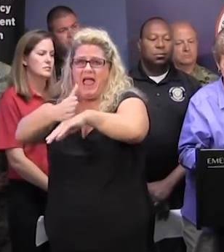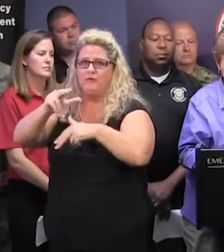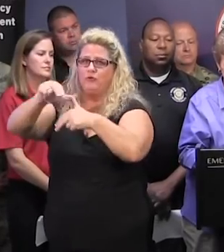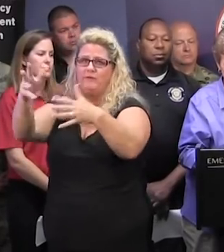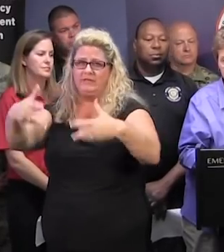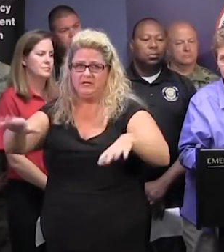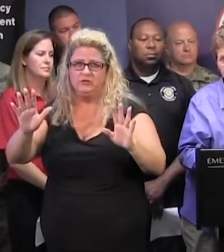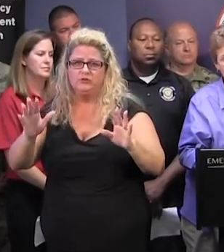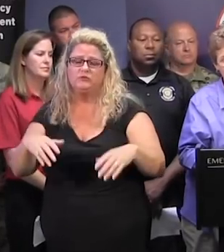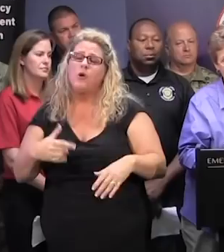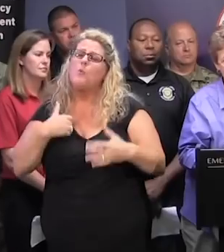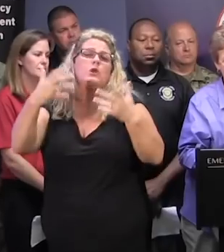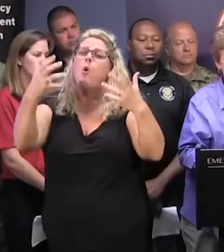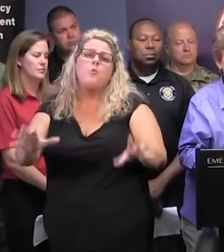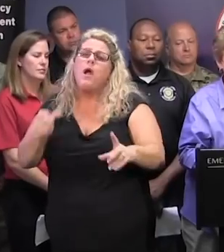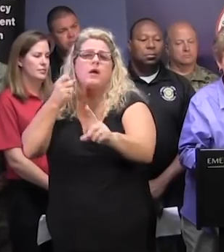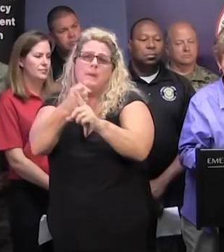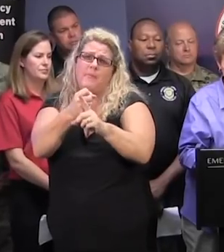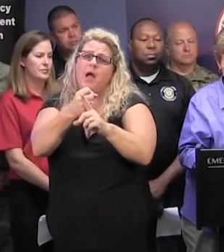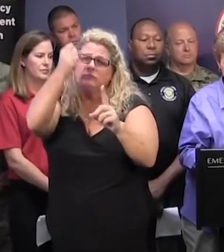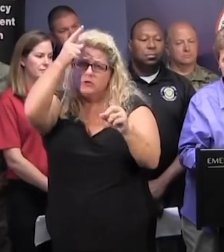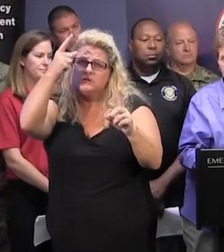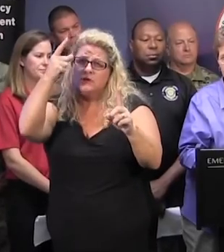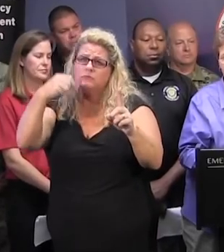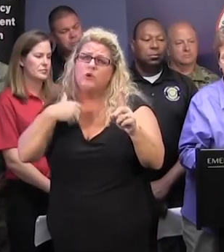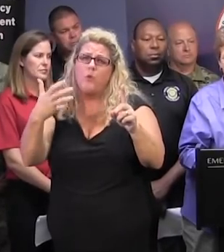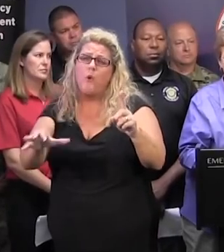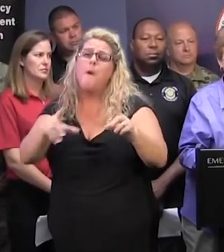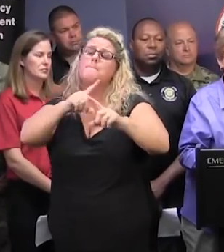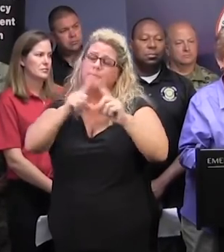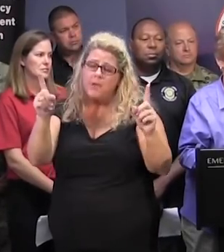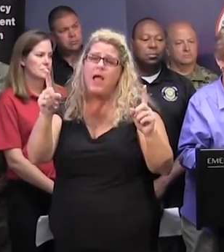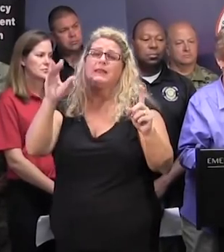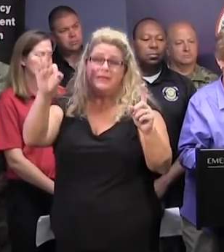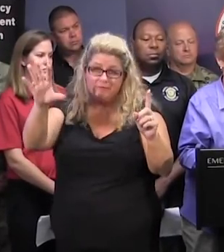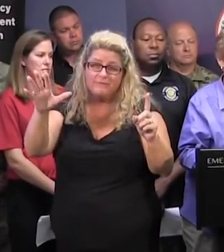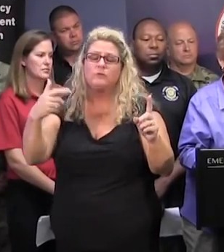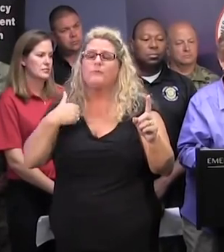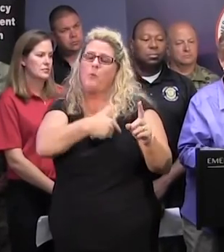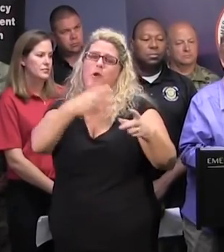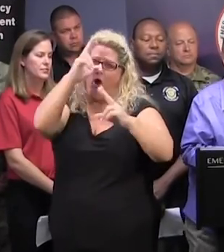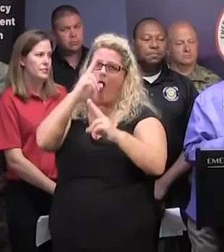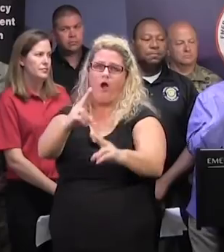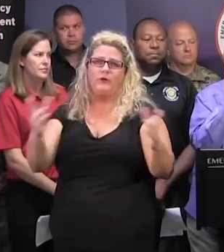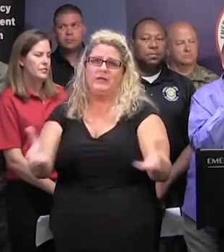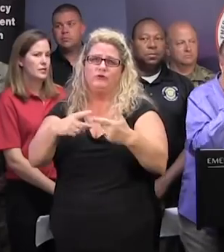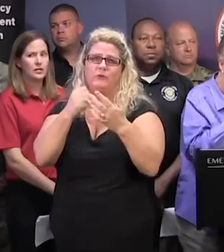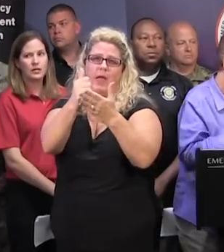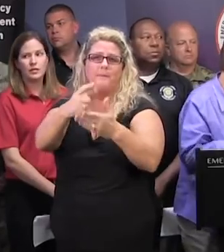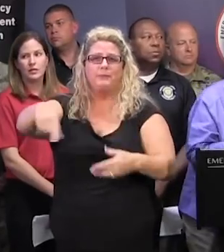While we don't wish for impacts from this storm, we're honored to be here in support of the citizens of South Carolina. Thank you.